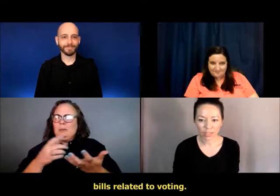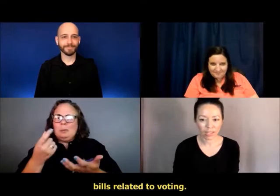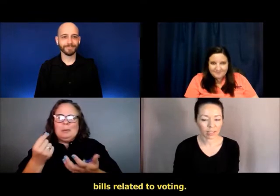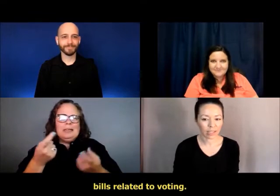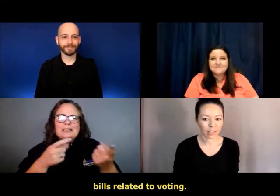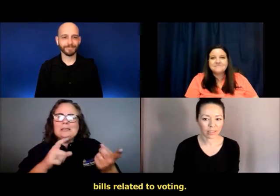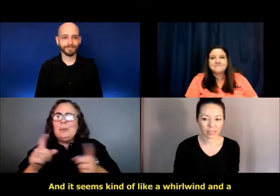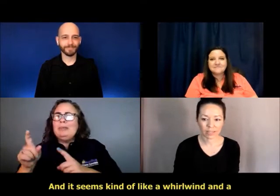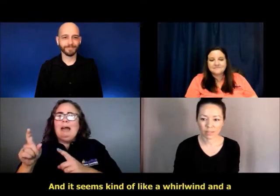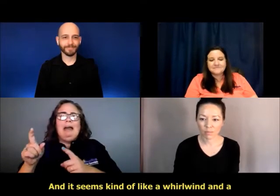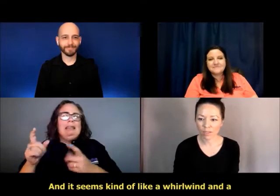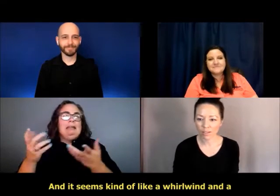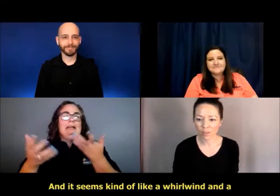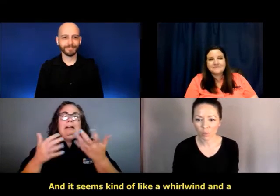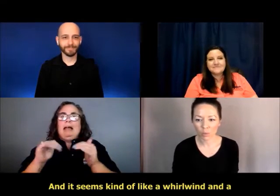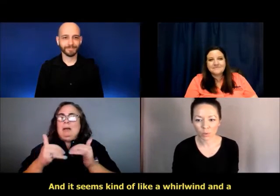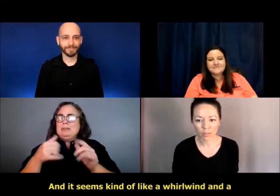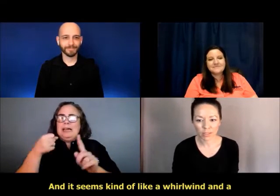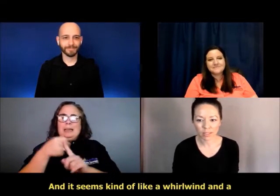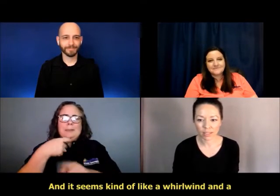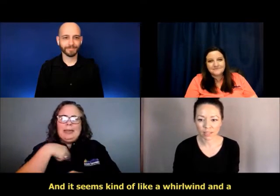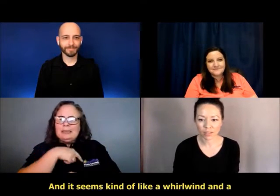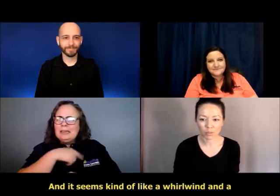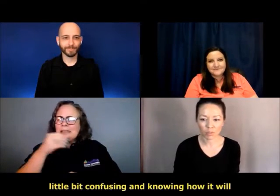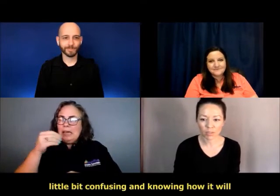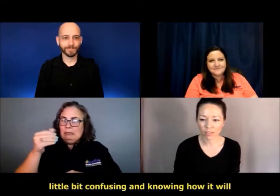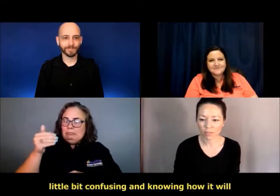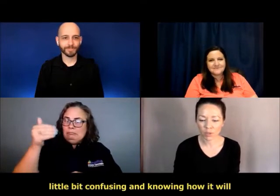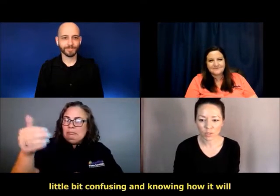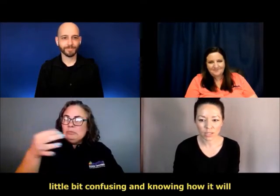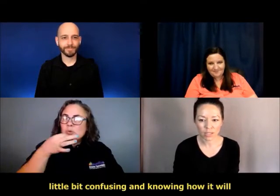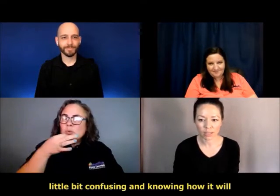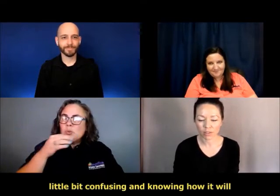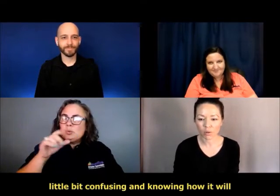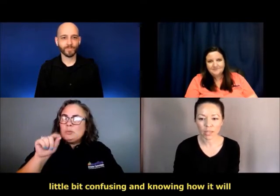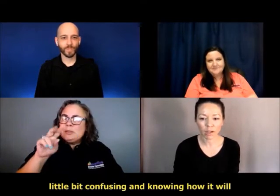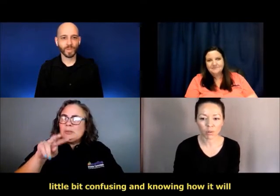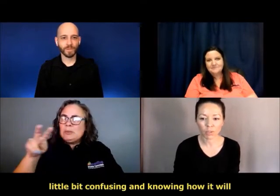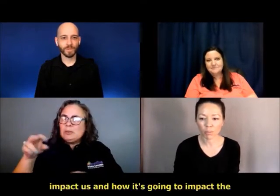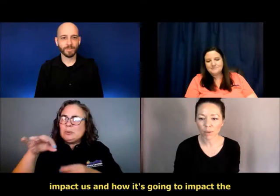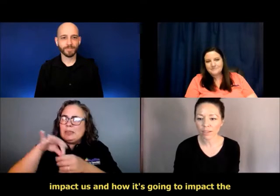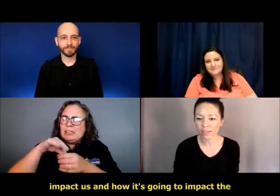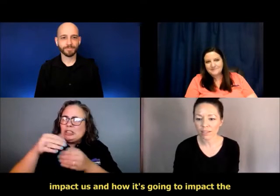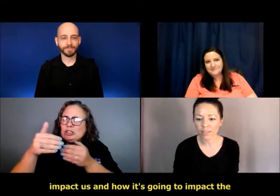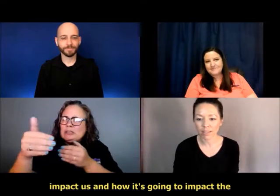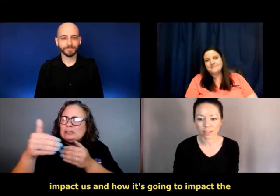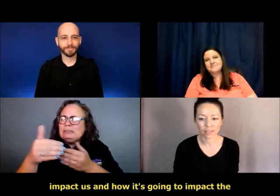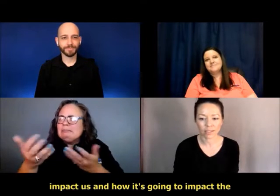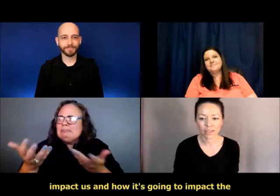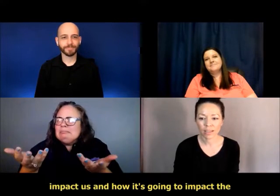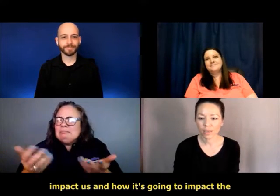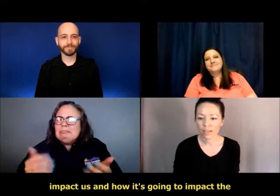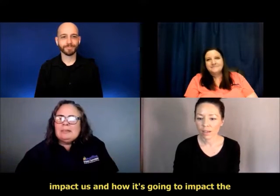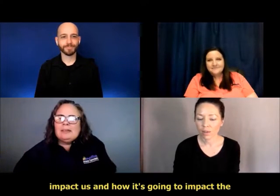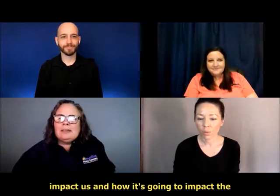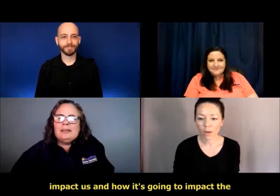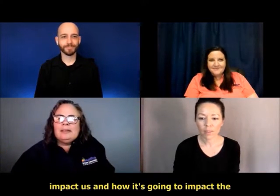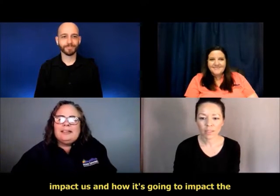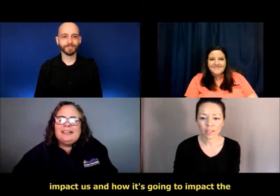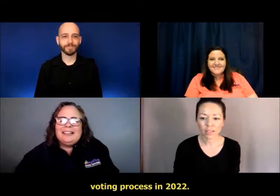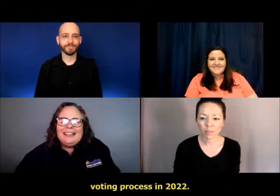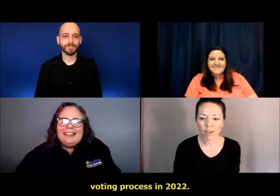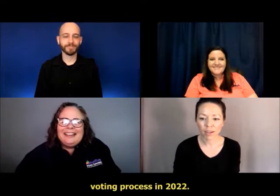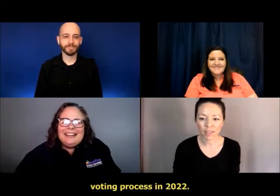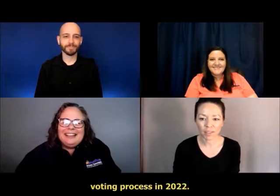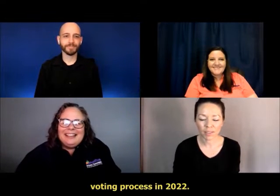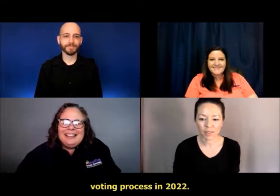voting and it, it seems kind of like a whirlwind and a little bit confusing and knowing how it will impact us. And, uh, how